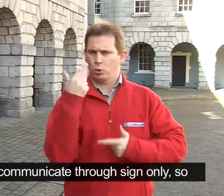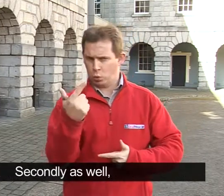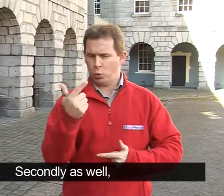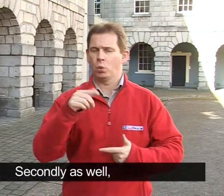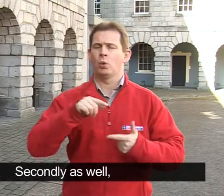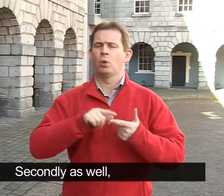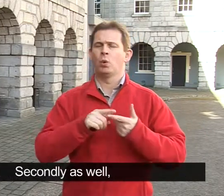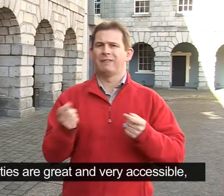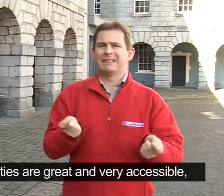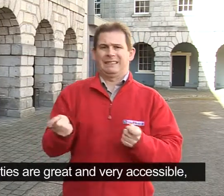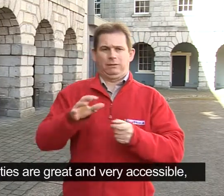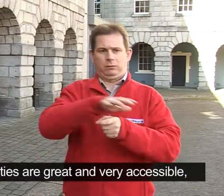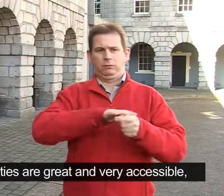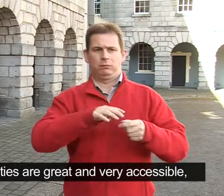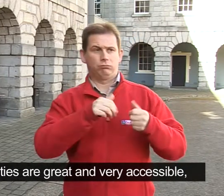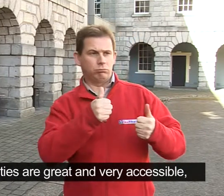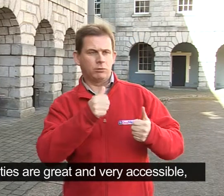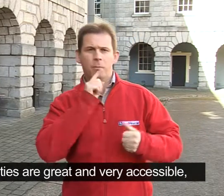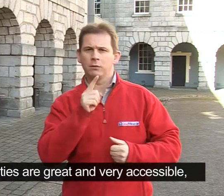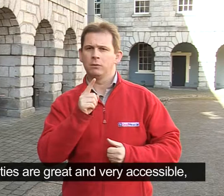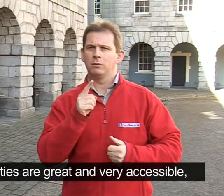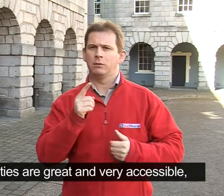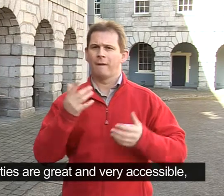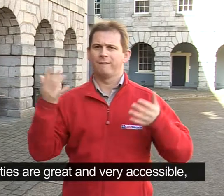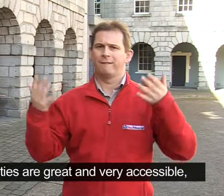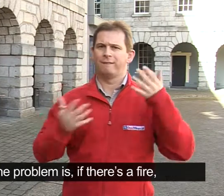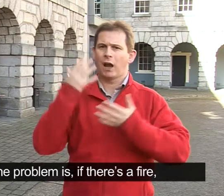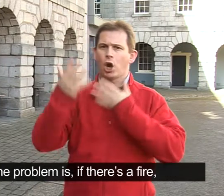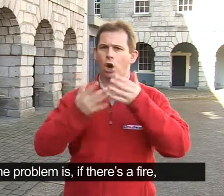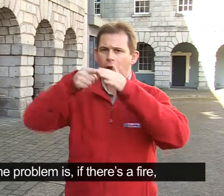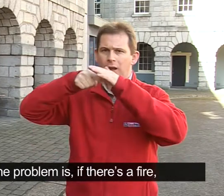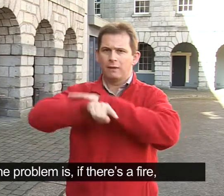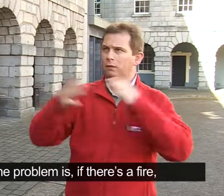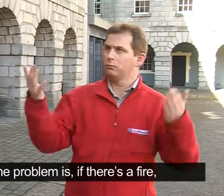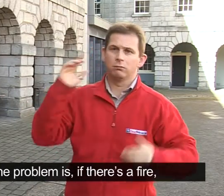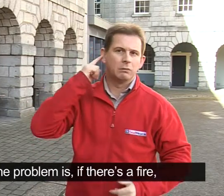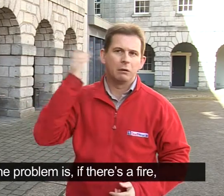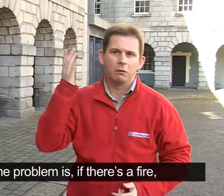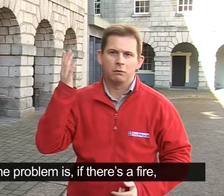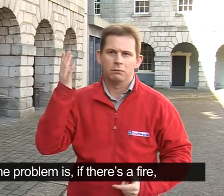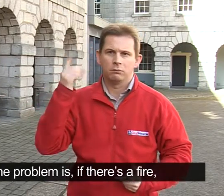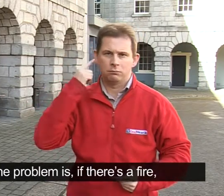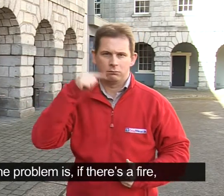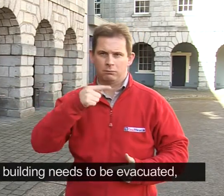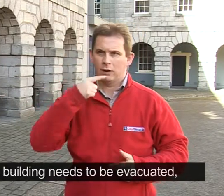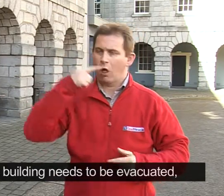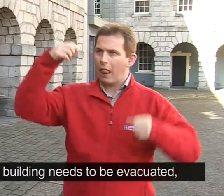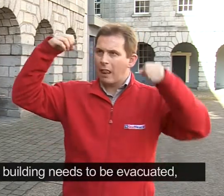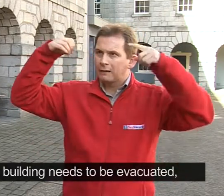secondly as well, some facilities are great and very accessible, but the problem is if there's a fire and the building needs to be